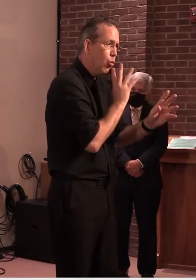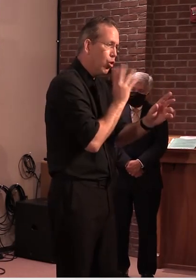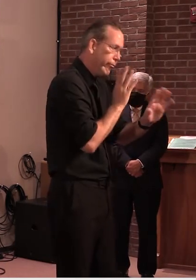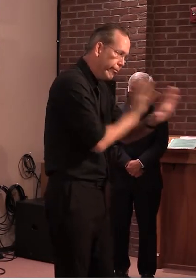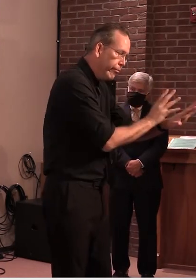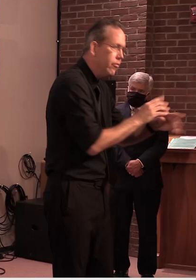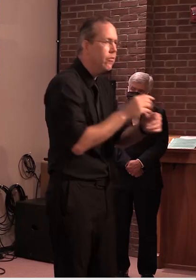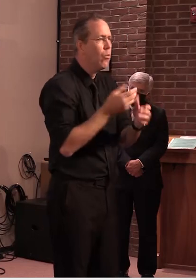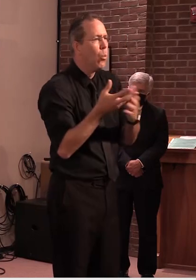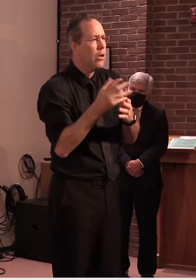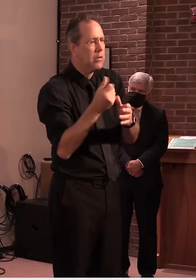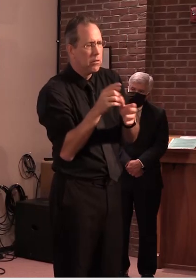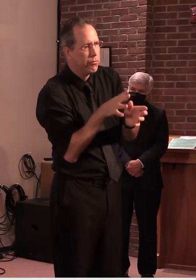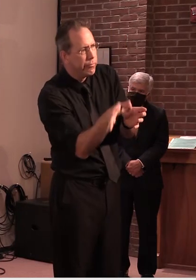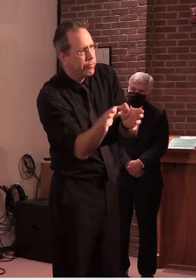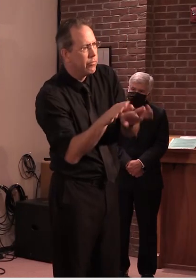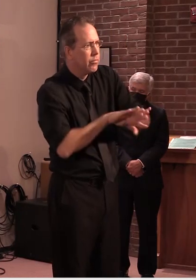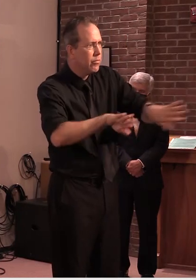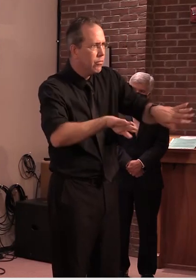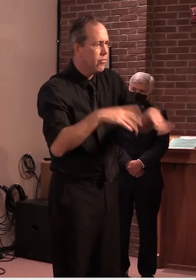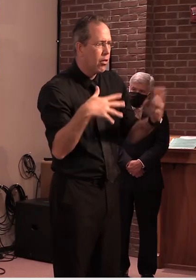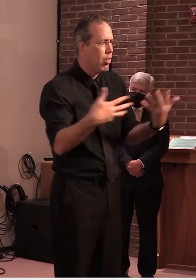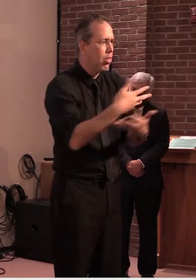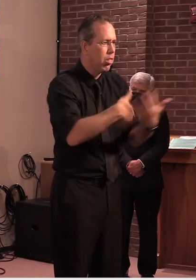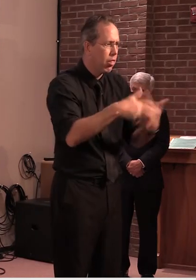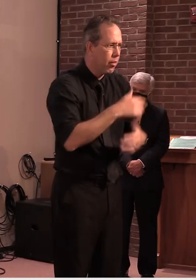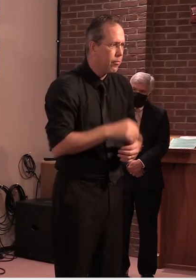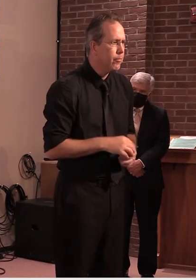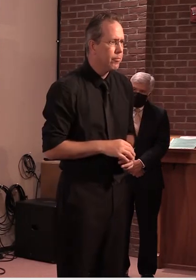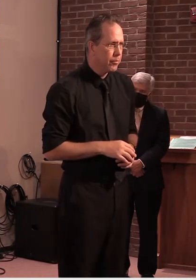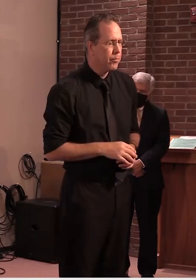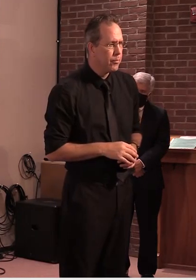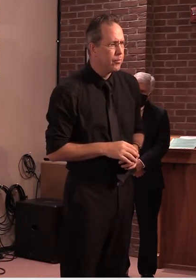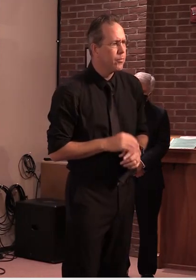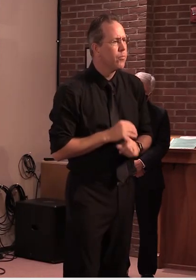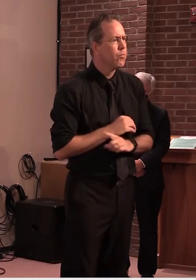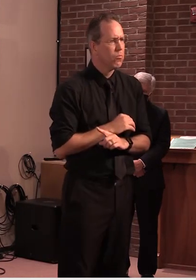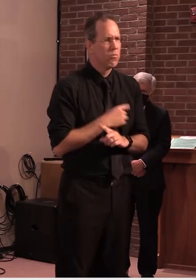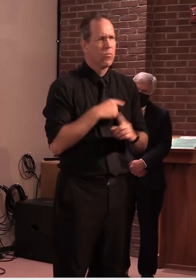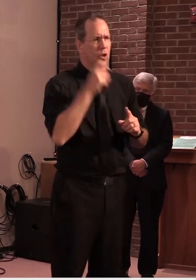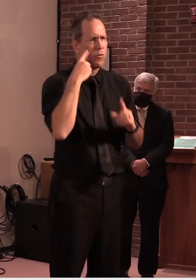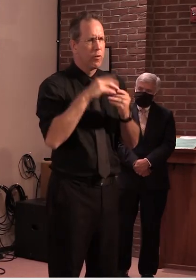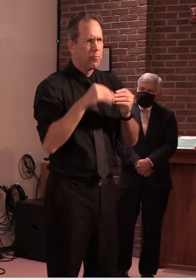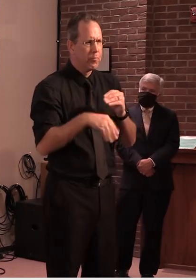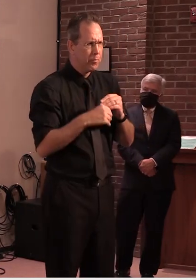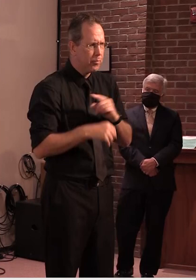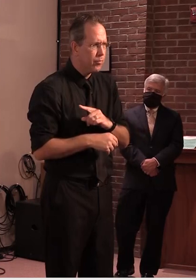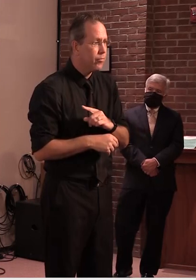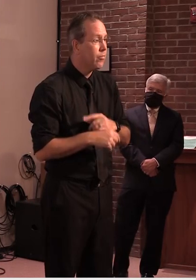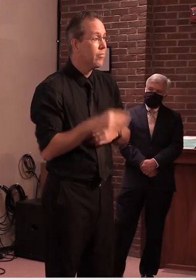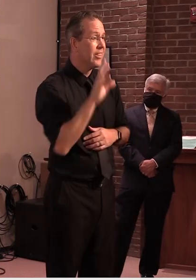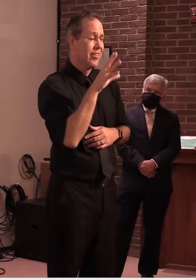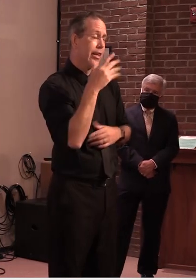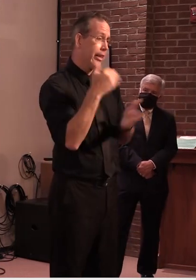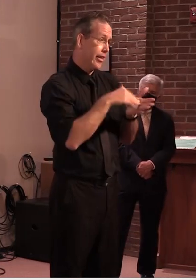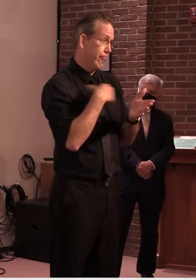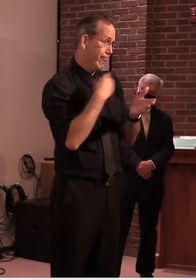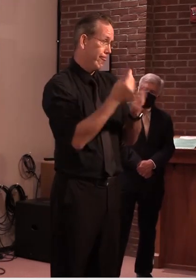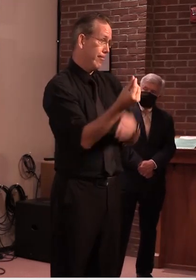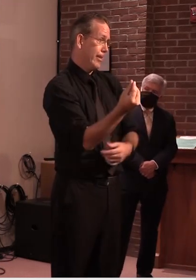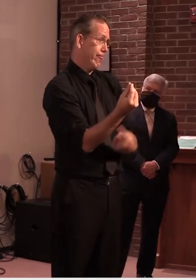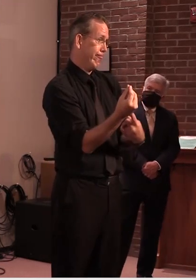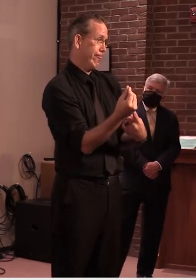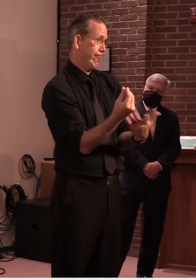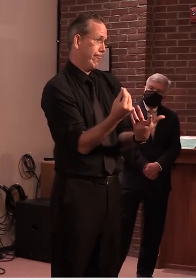i i just might all might also add that uh all of this obviously takes resources and we are